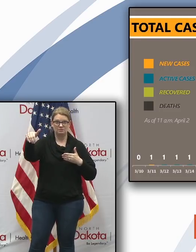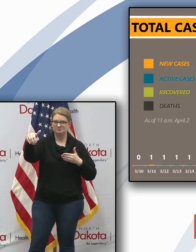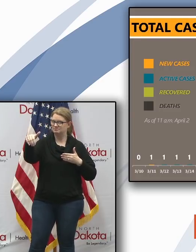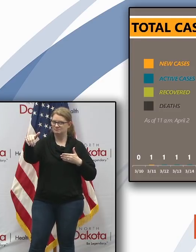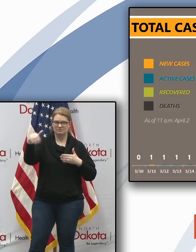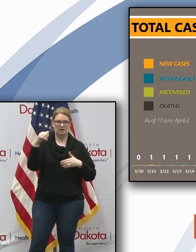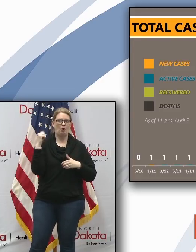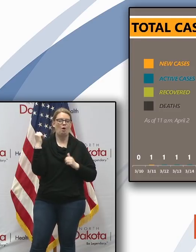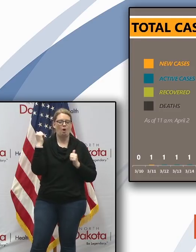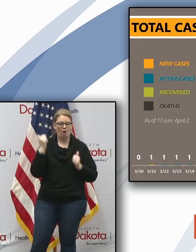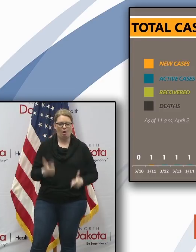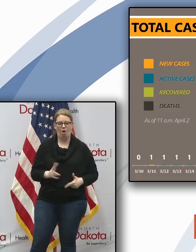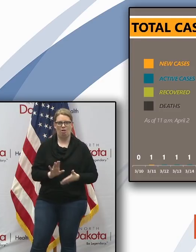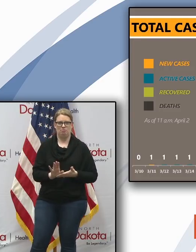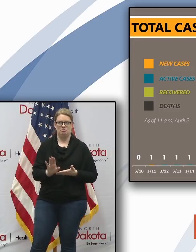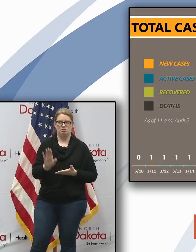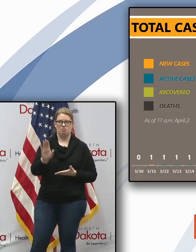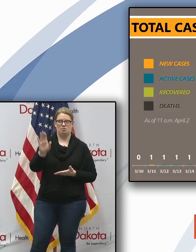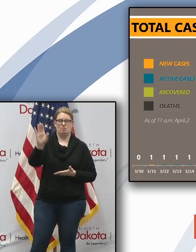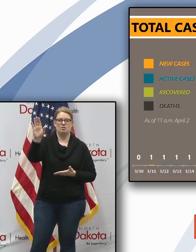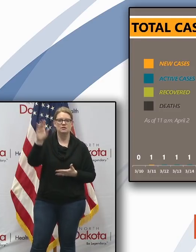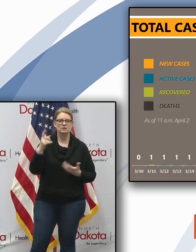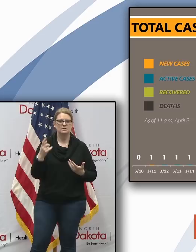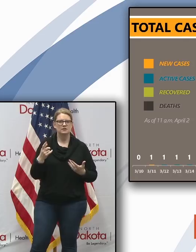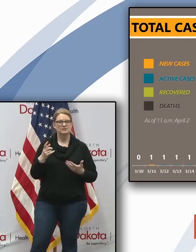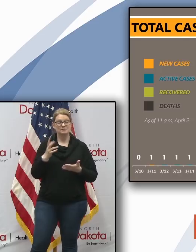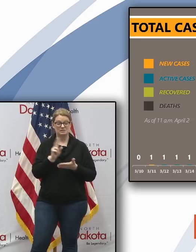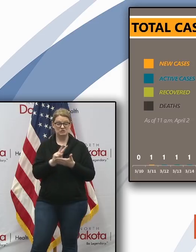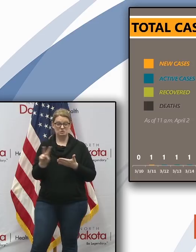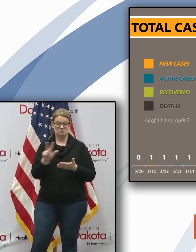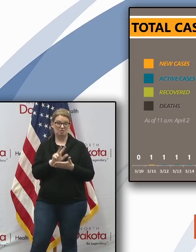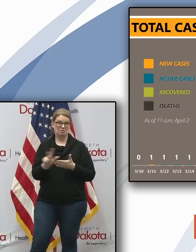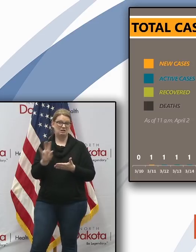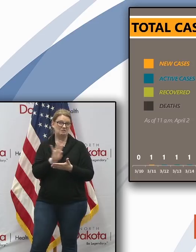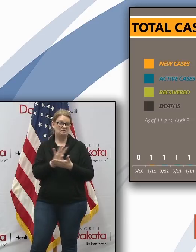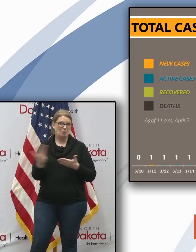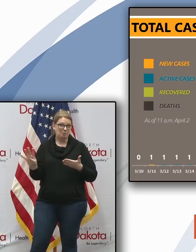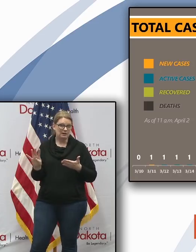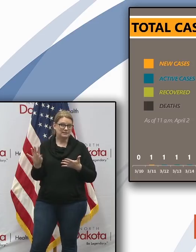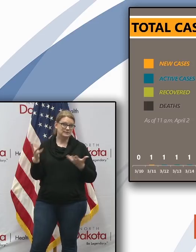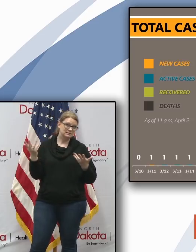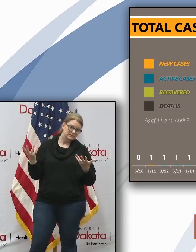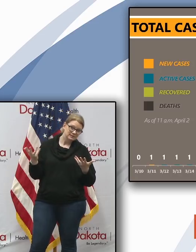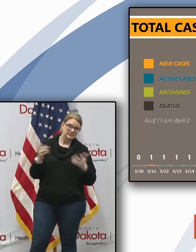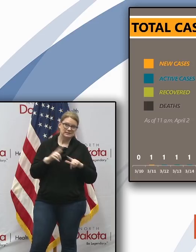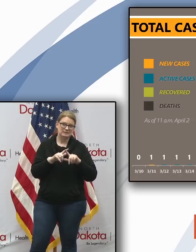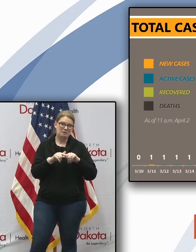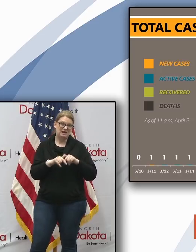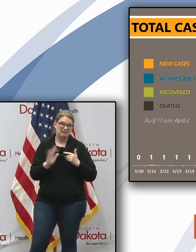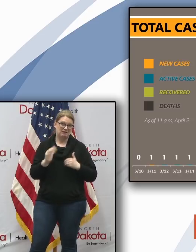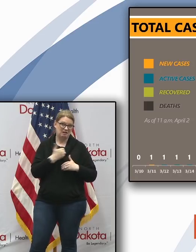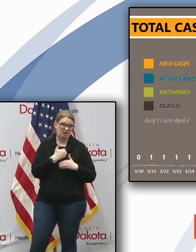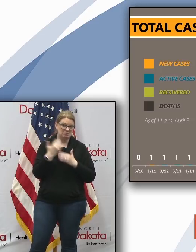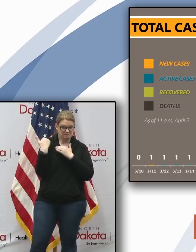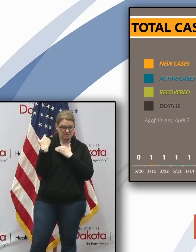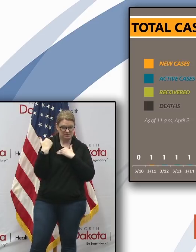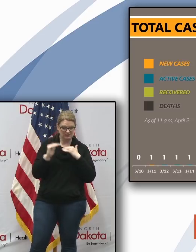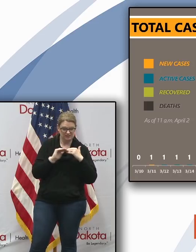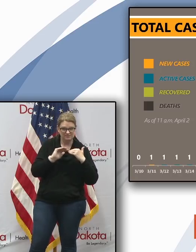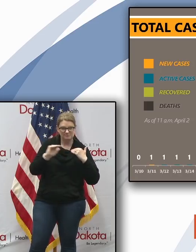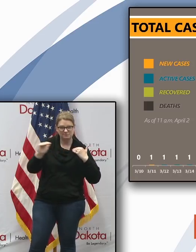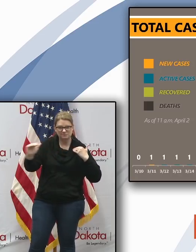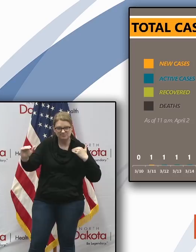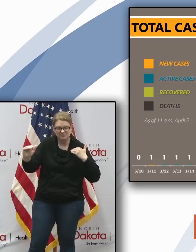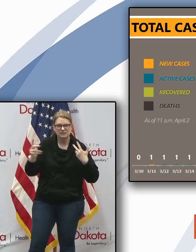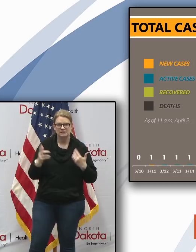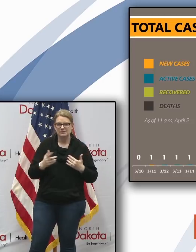rate is lagging we're you know two to three or maybe even four weeks depending on how we flatten the curve behind other states and so we're